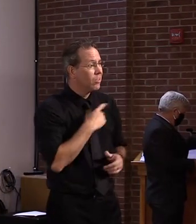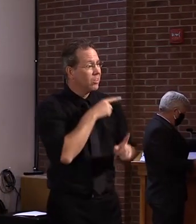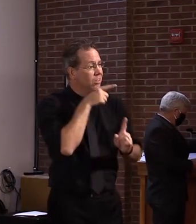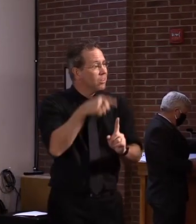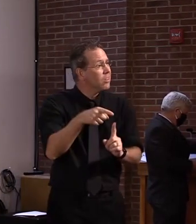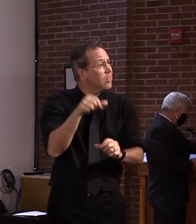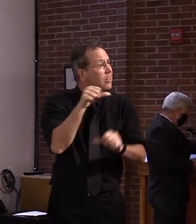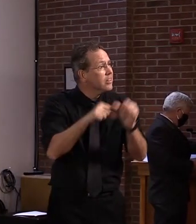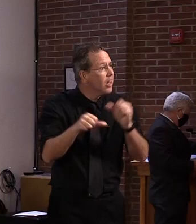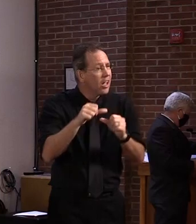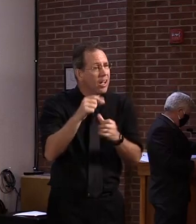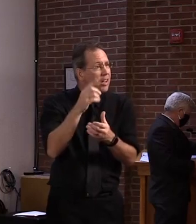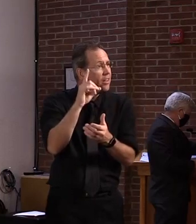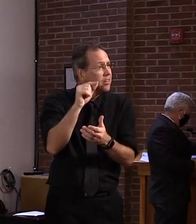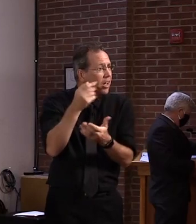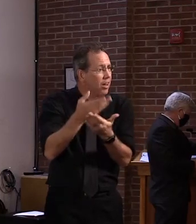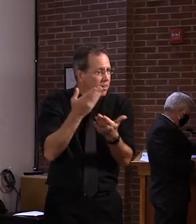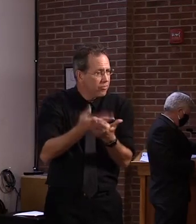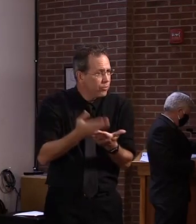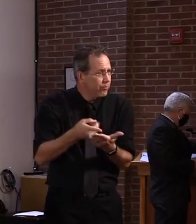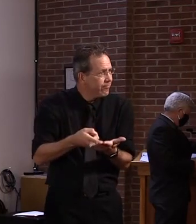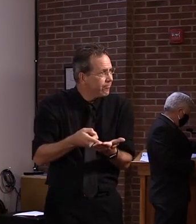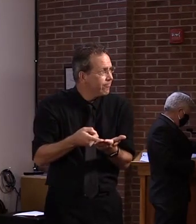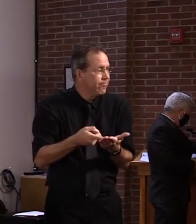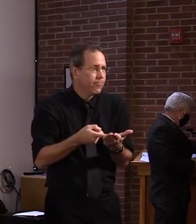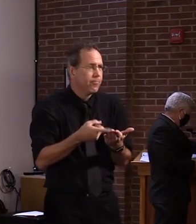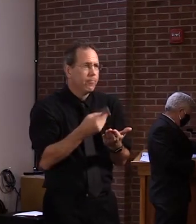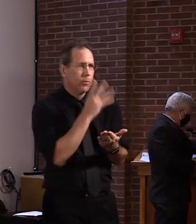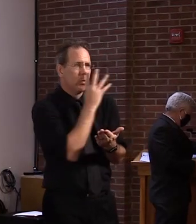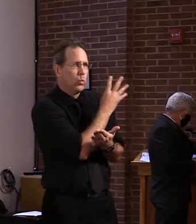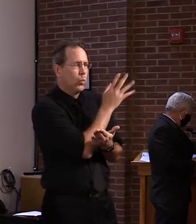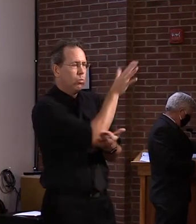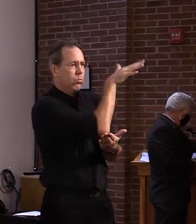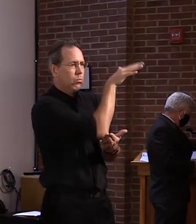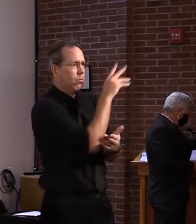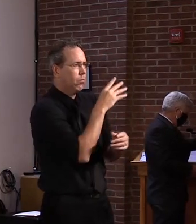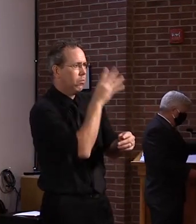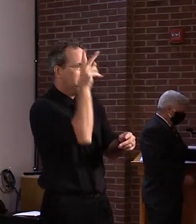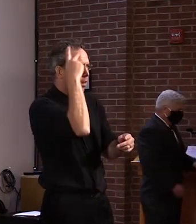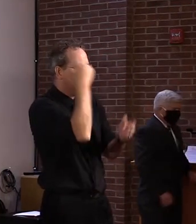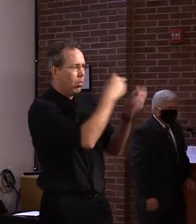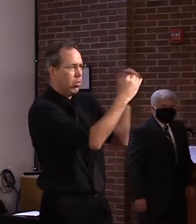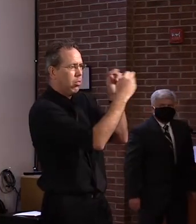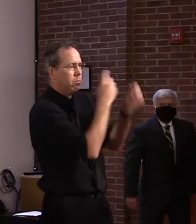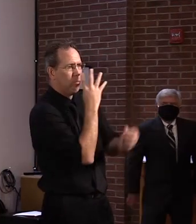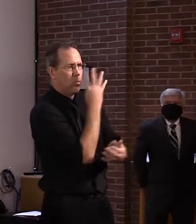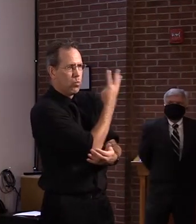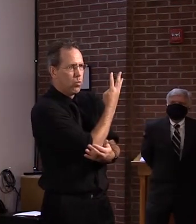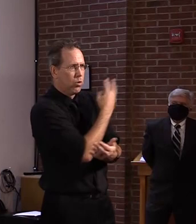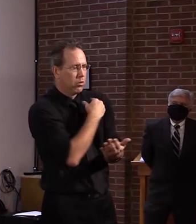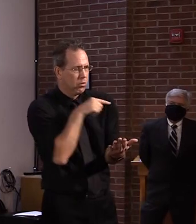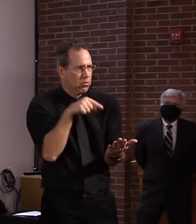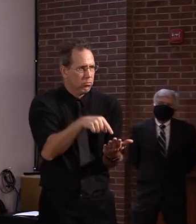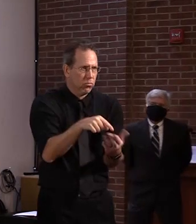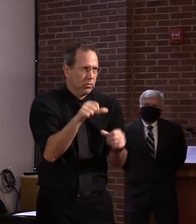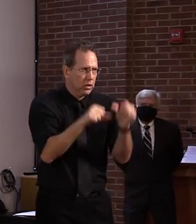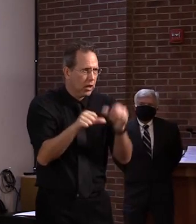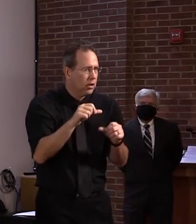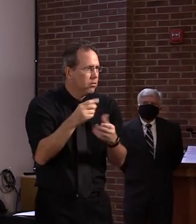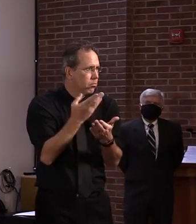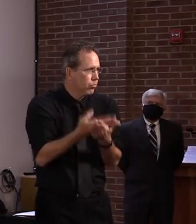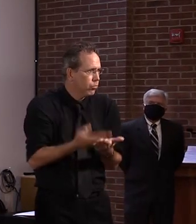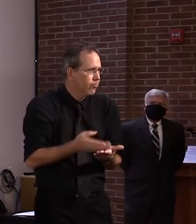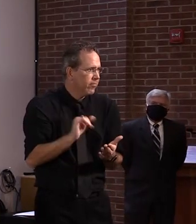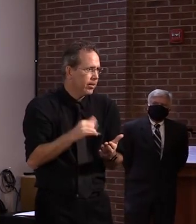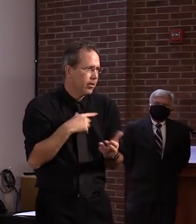vaccine all of a sudden appear that really we don't know enough about. I'm pretty confident